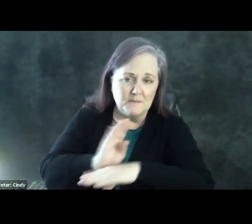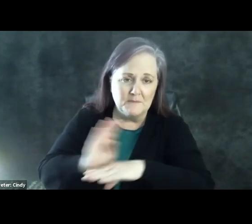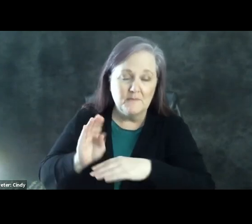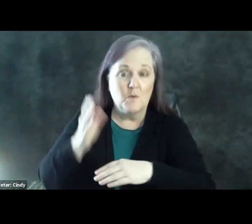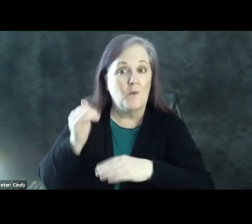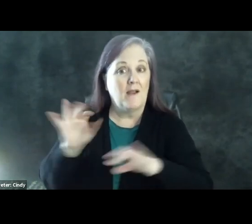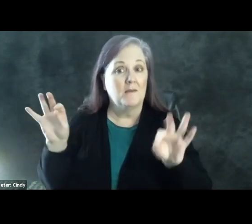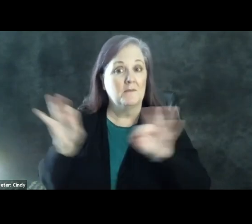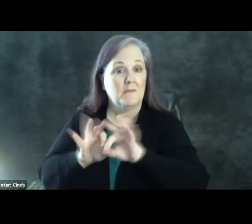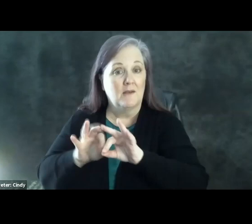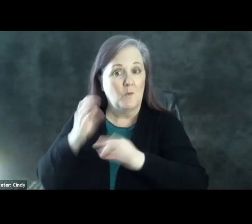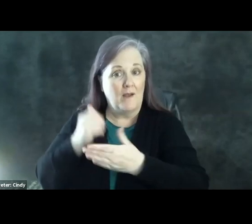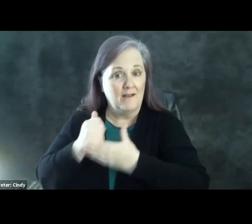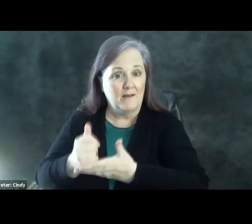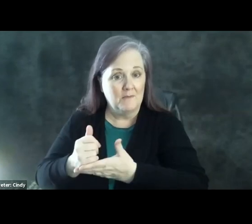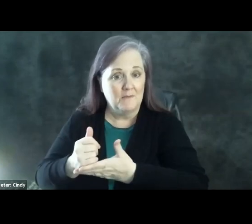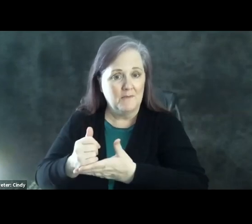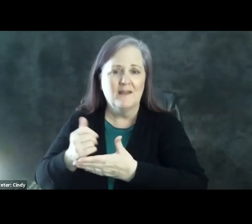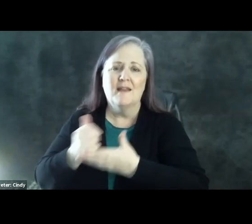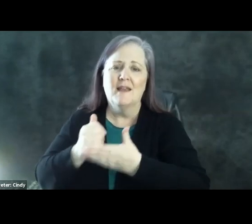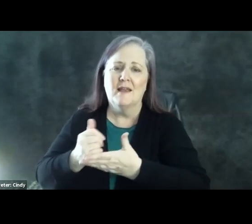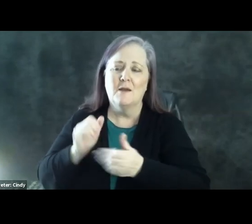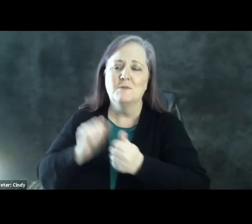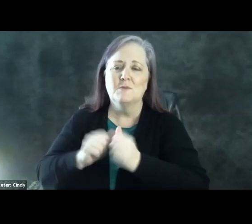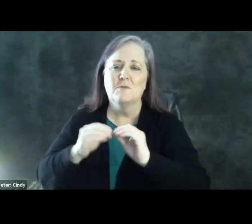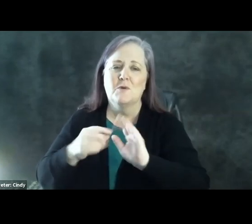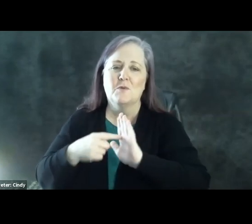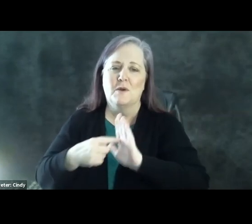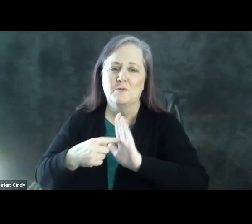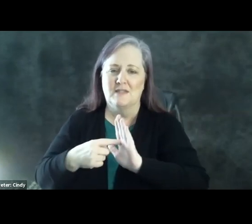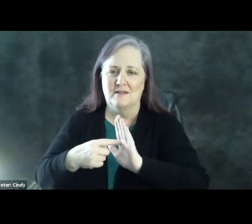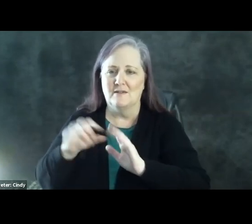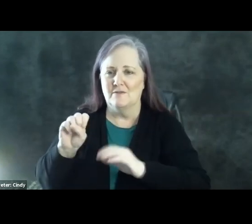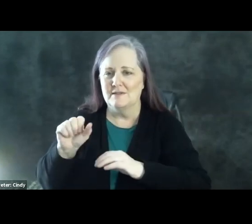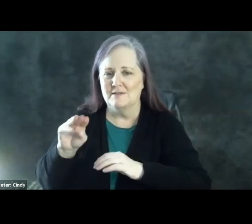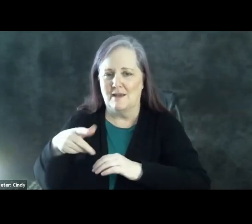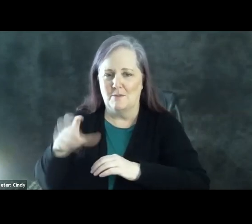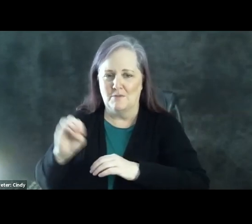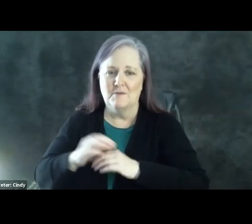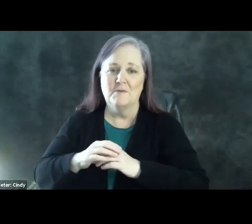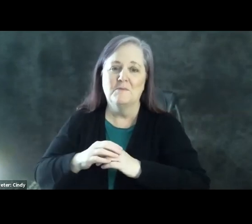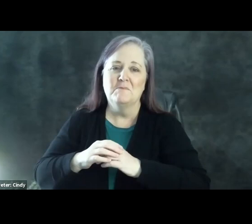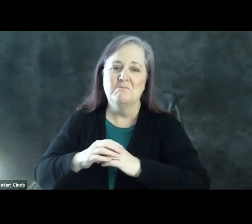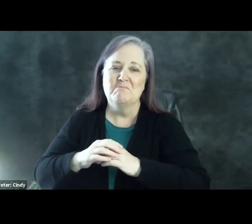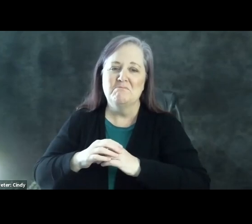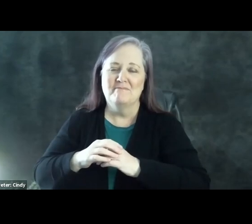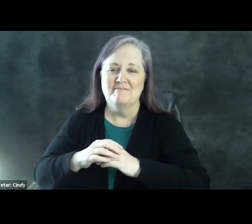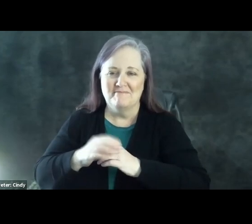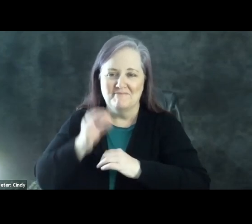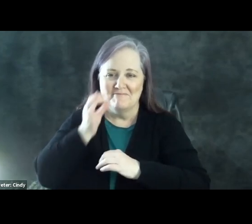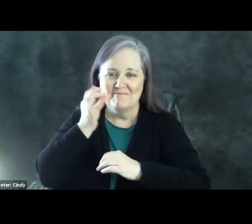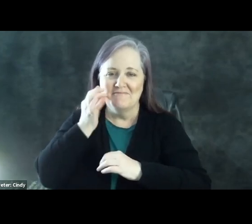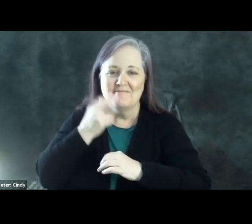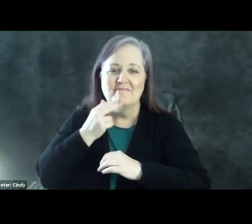this matters or why this helps is it helps us get a more representative sample. So previously, when we didn't have bilingual